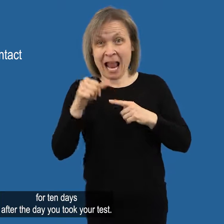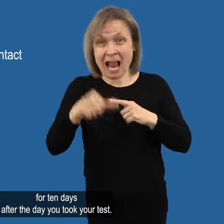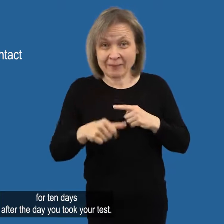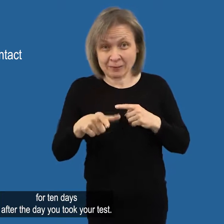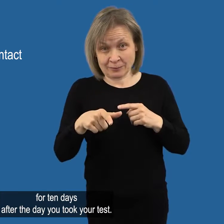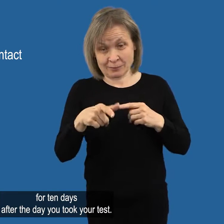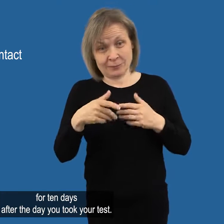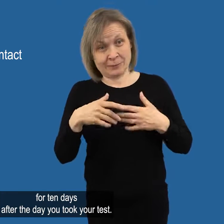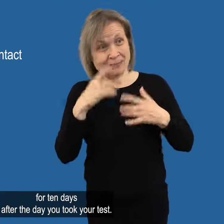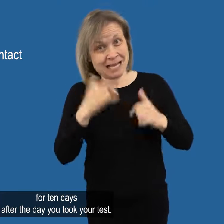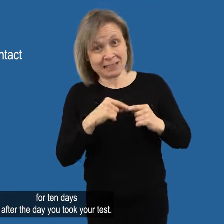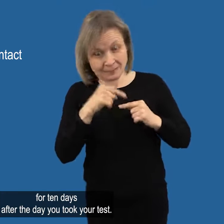the day you took your test